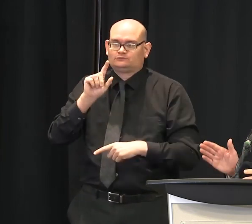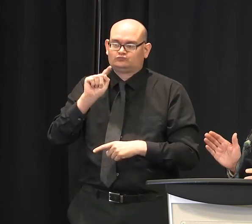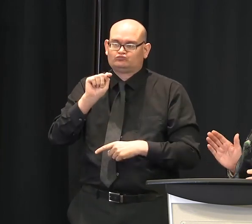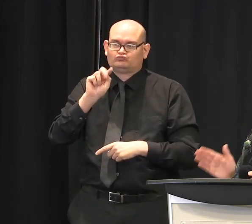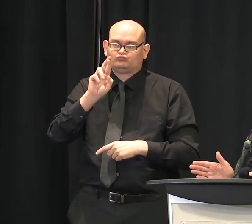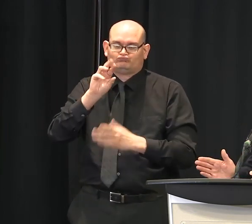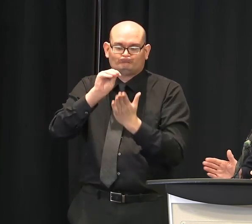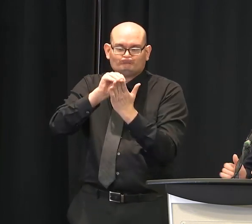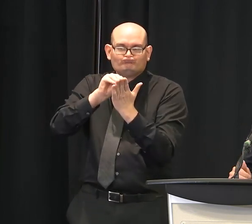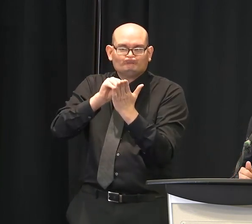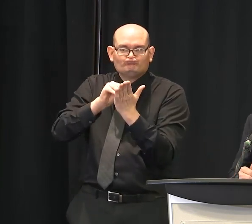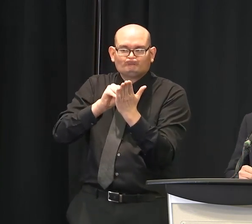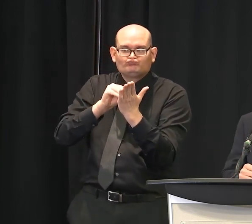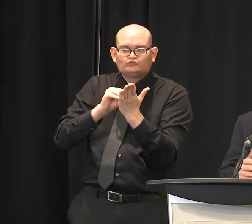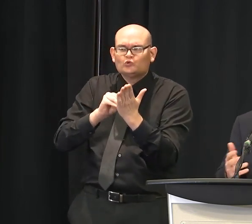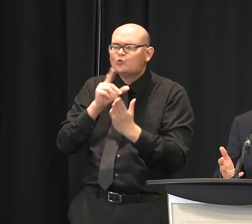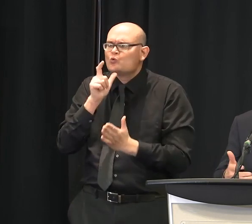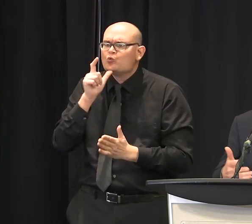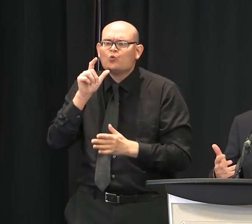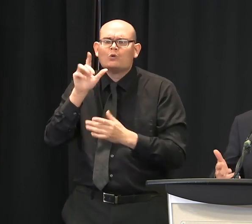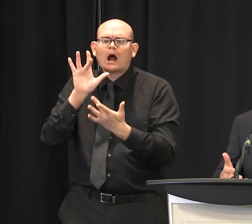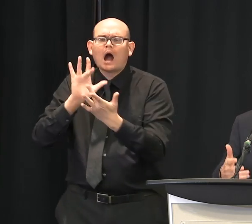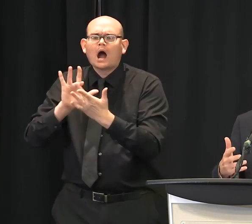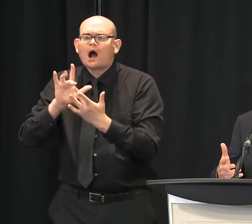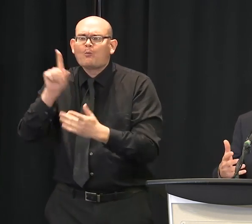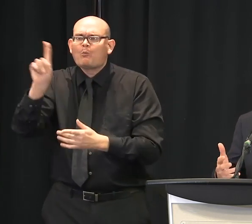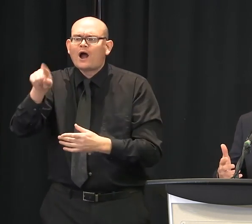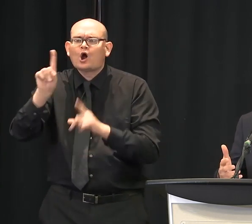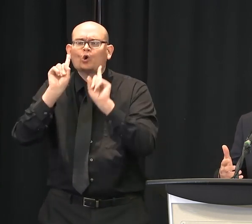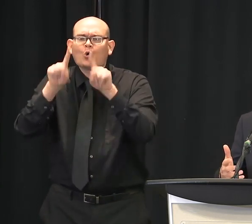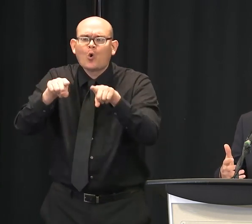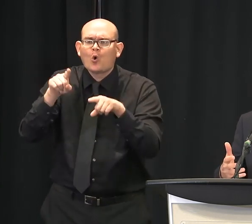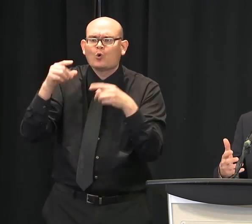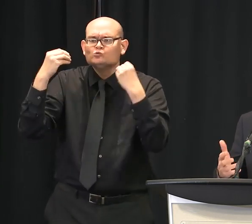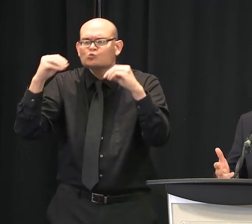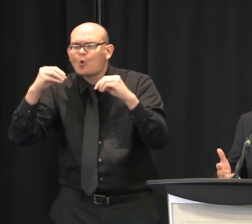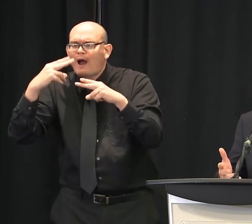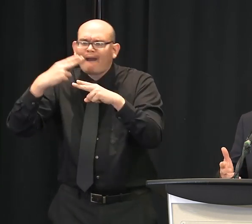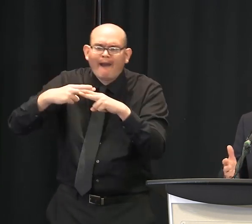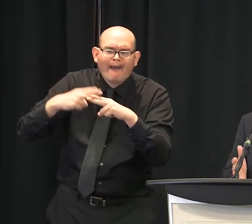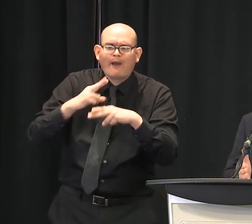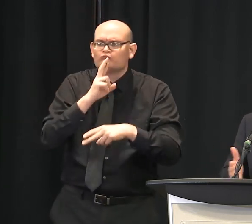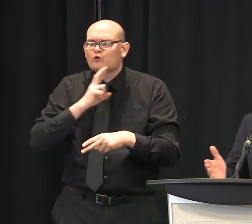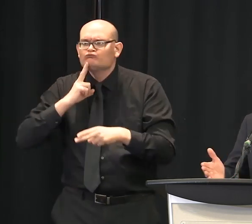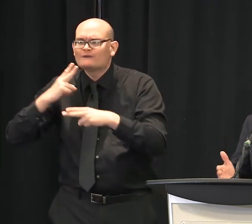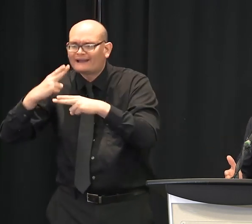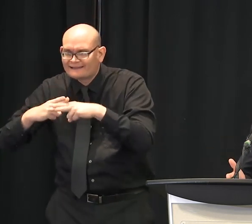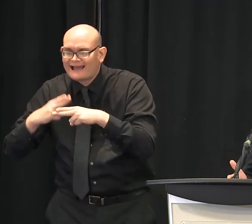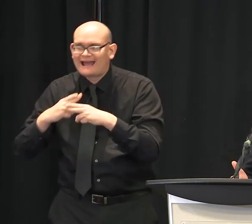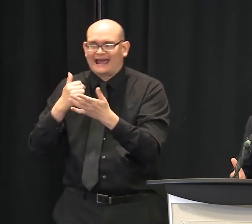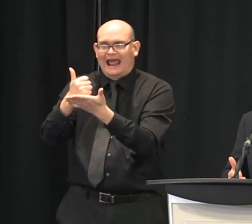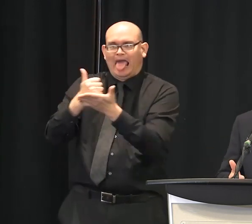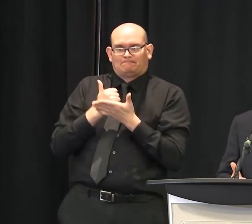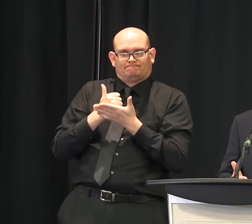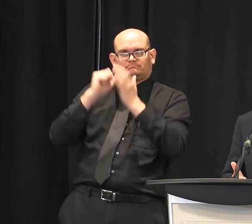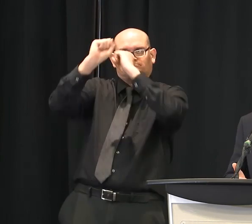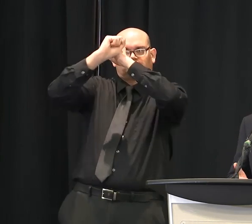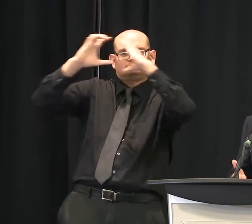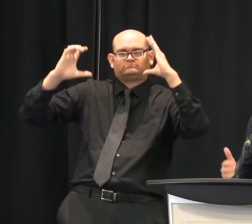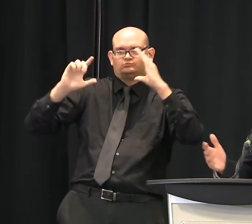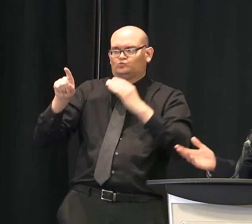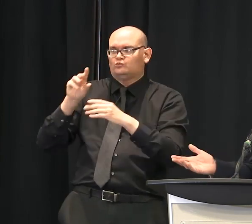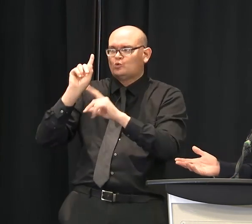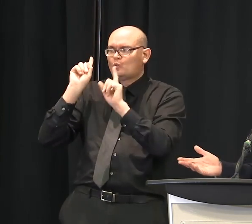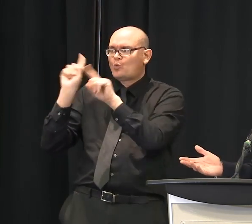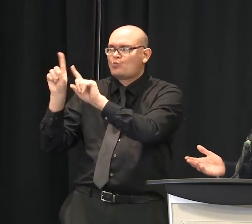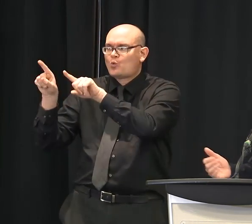and that's extremely important, and I would predict in the months ahead that's going to become a big issue, and some states will do it well and some states will not.